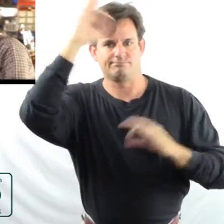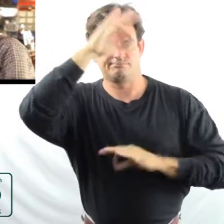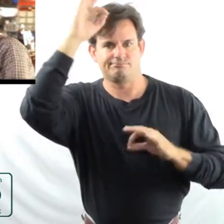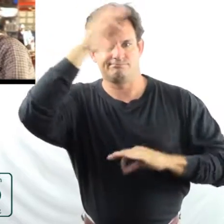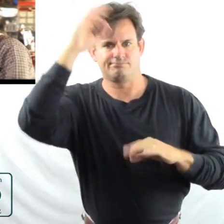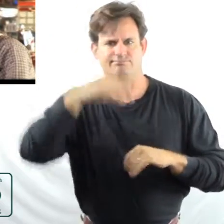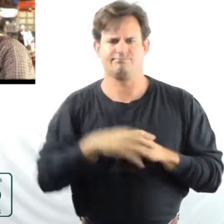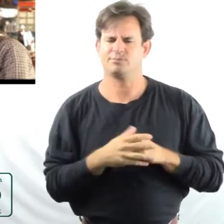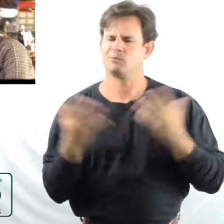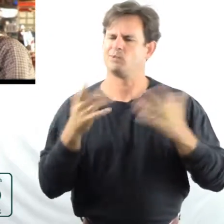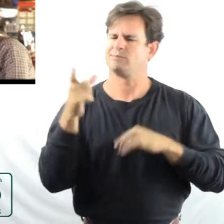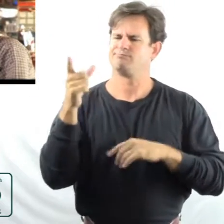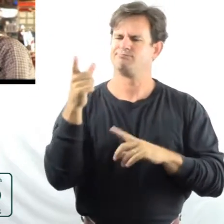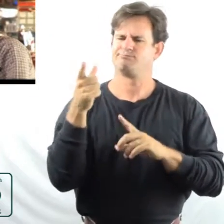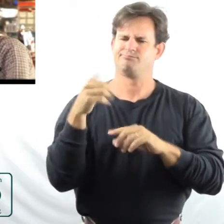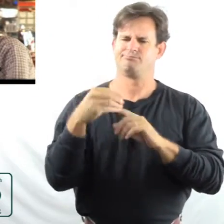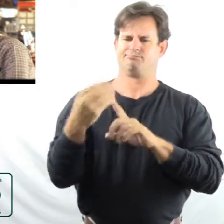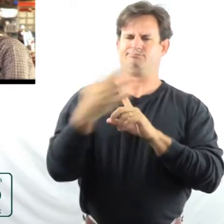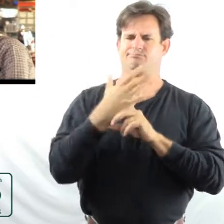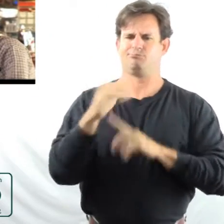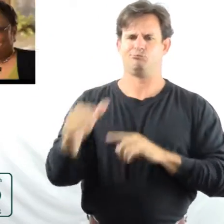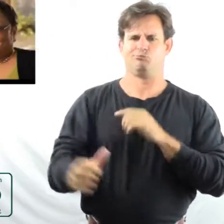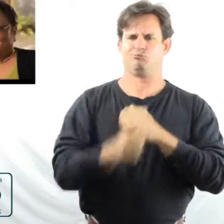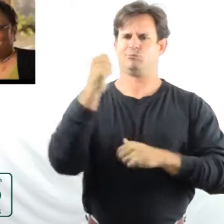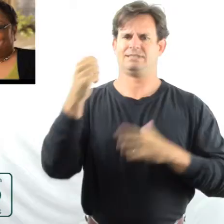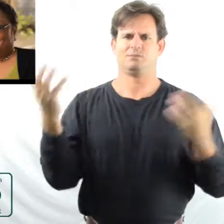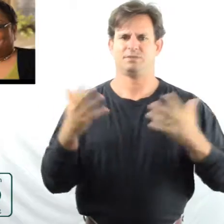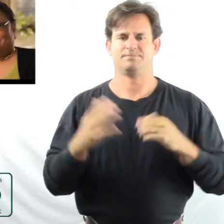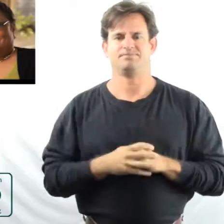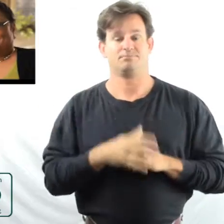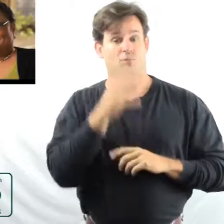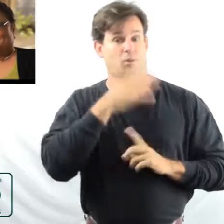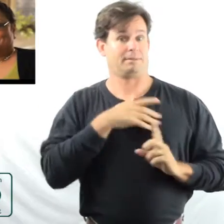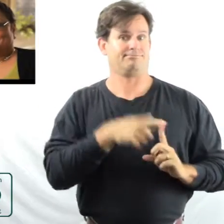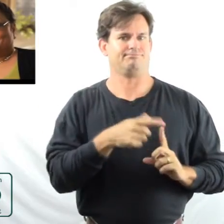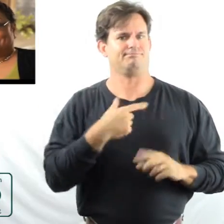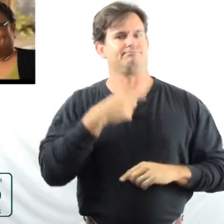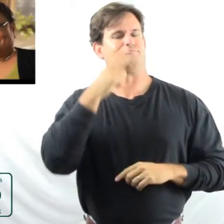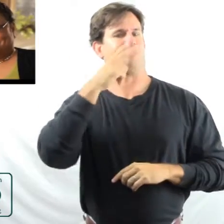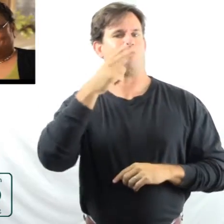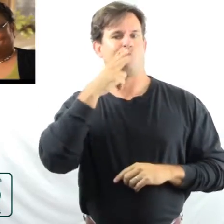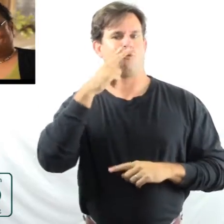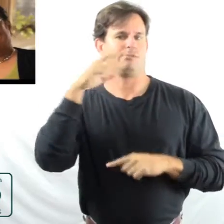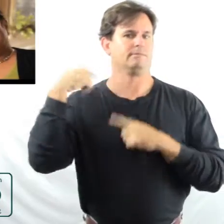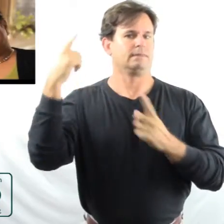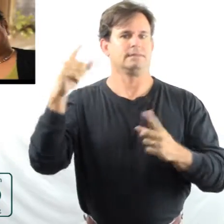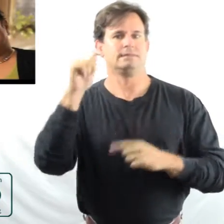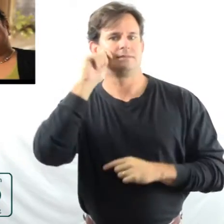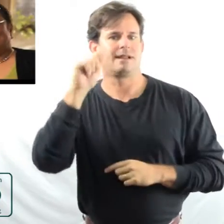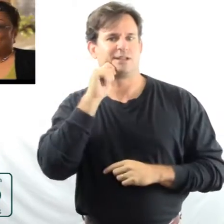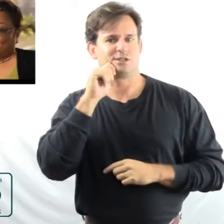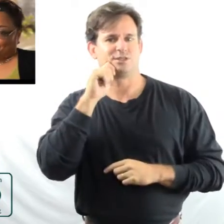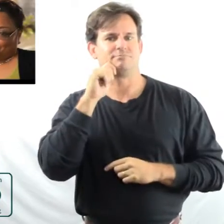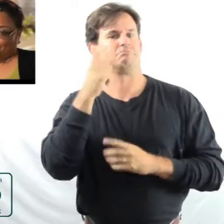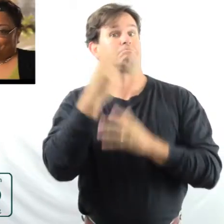So, what puts you at risk? I began smoking as a teenager. Both of my parents smoked.